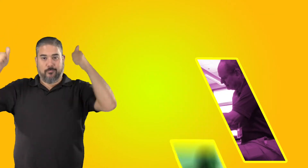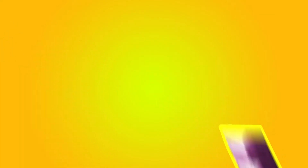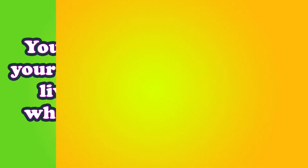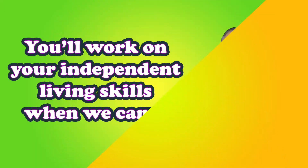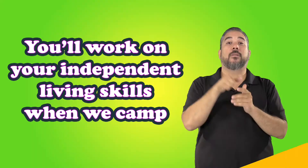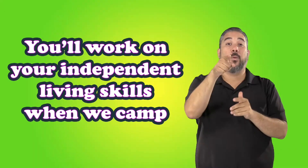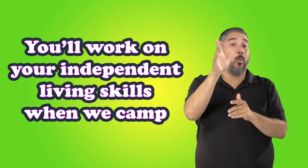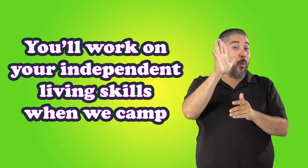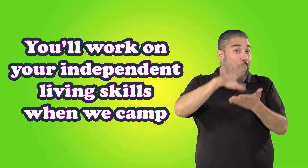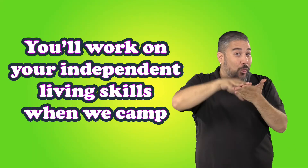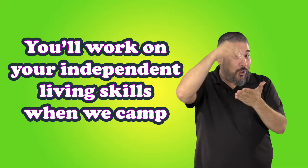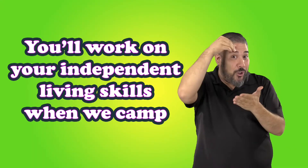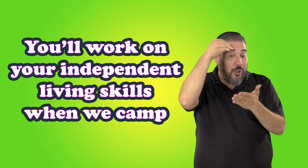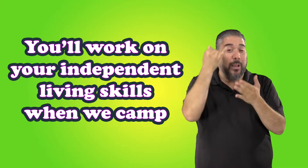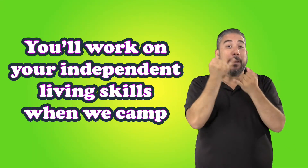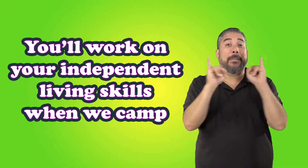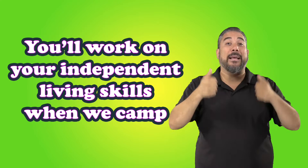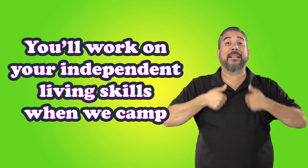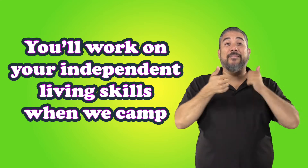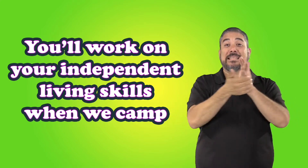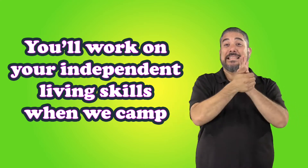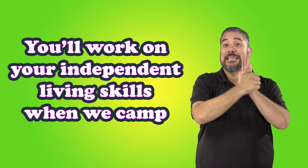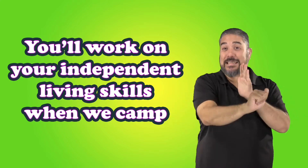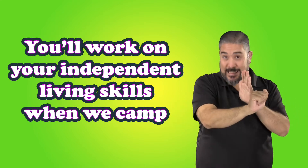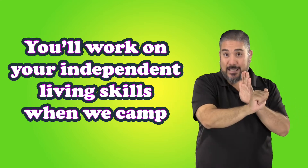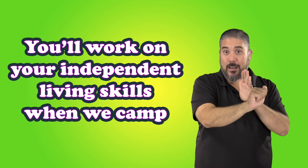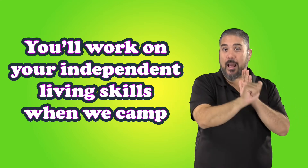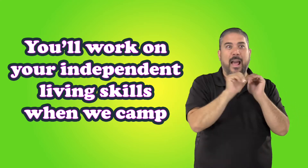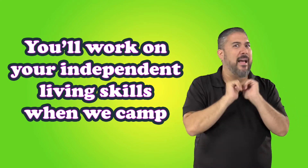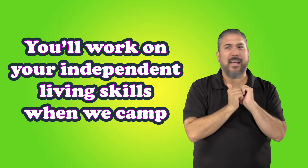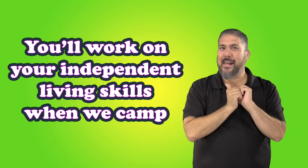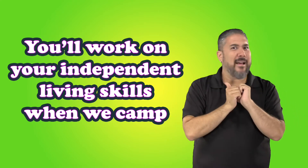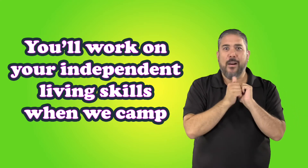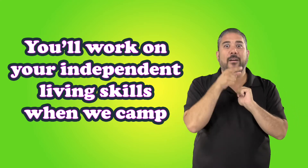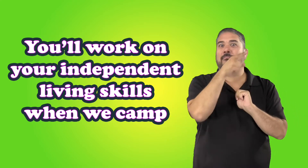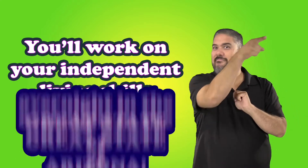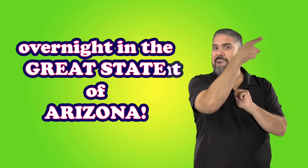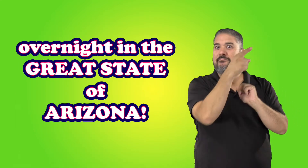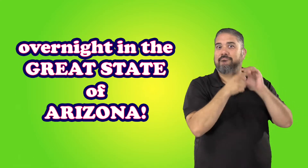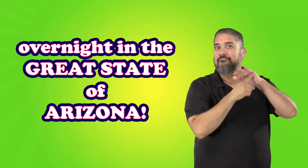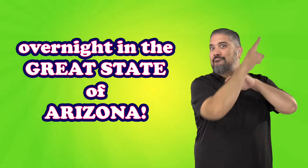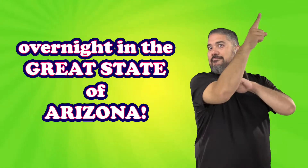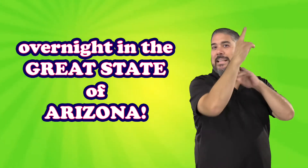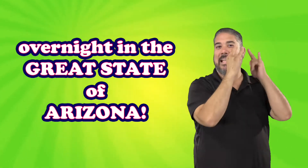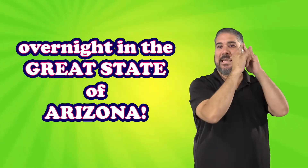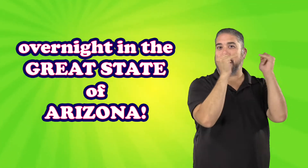You will work on your independent living skills while we spend several nights camping in the great state of Arizona.